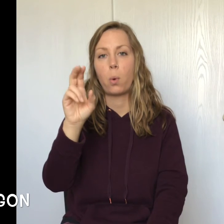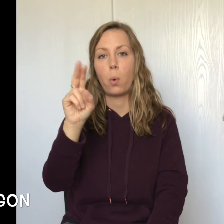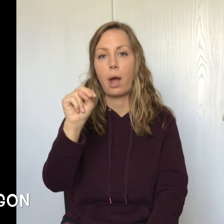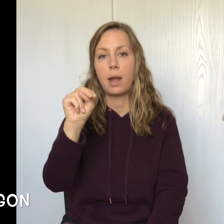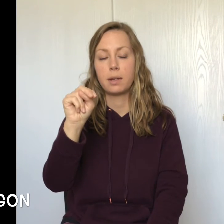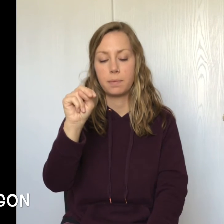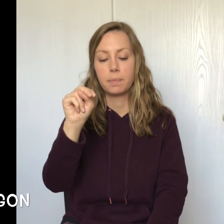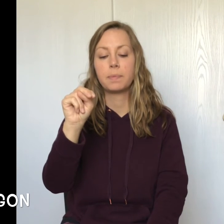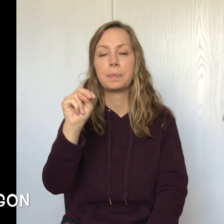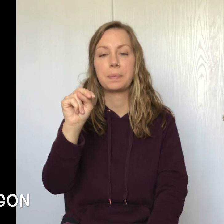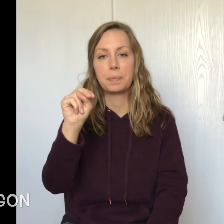-N.